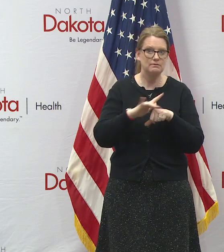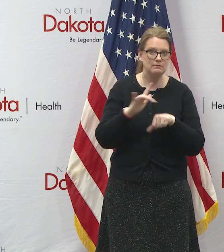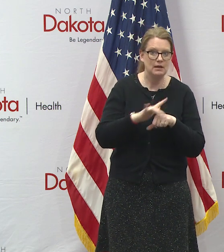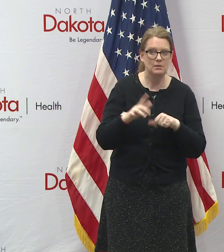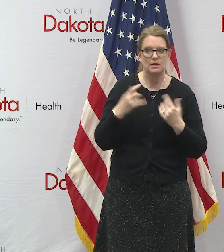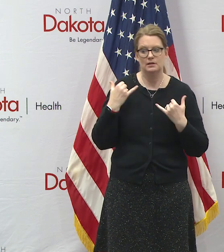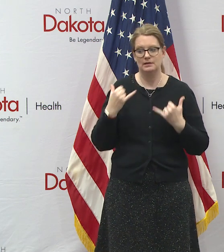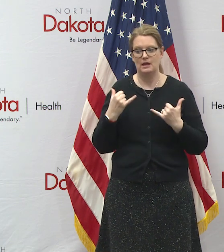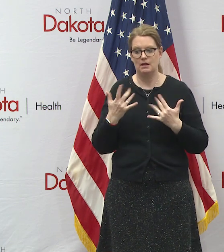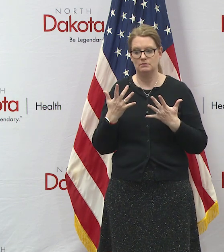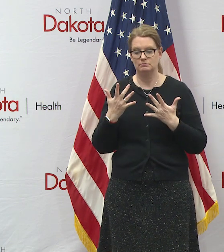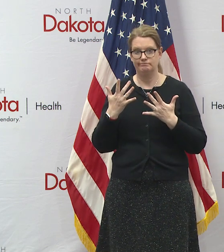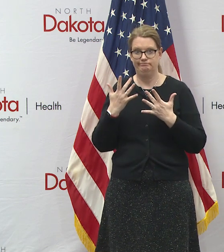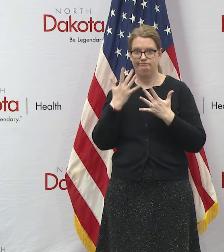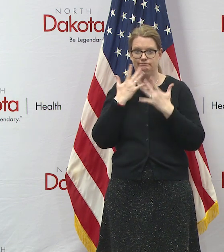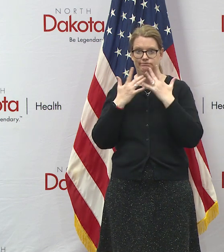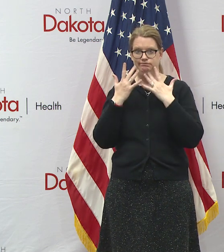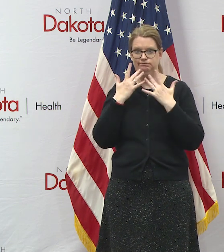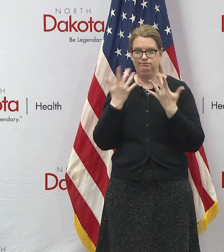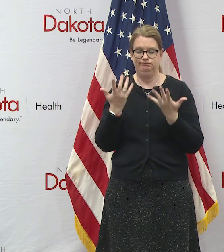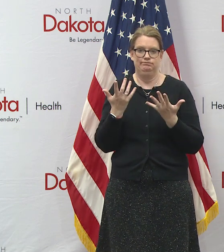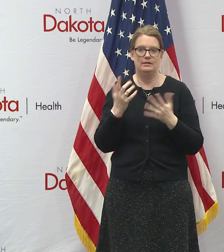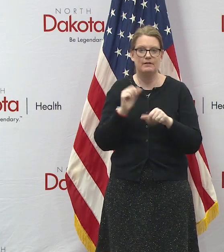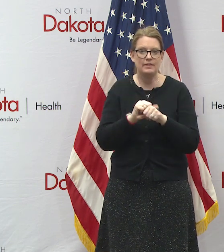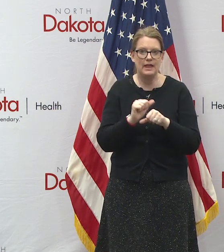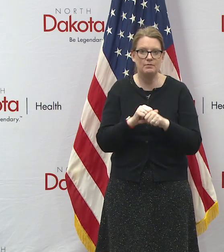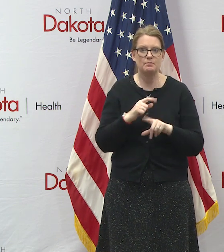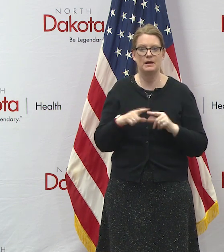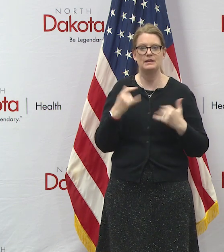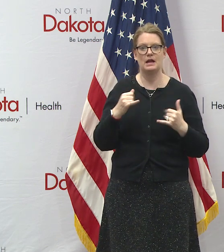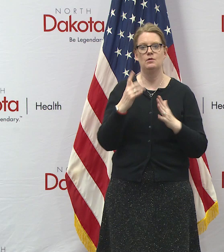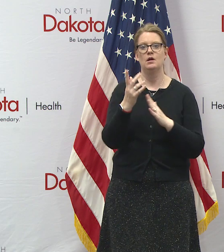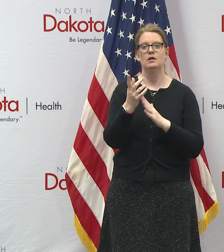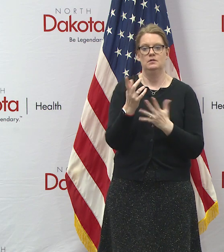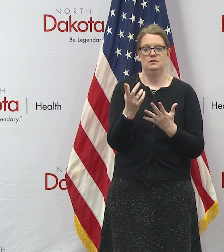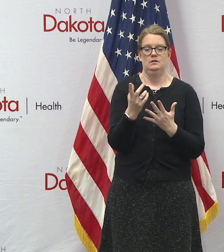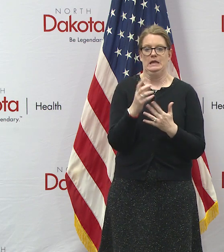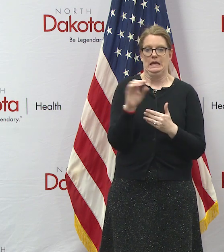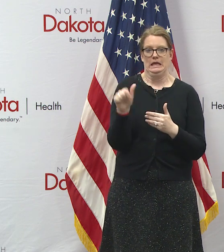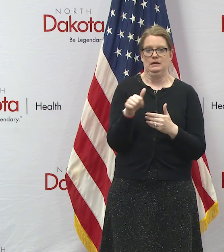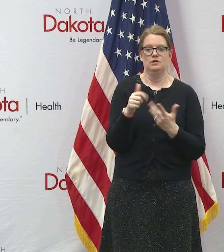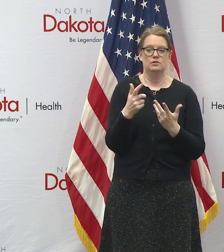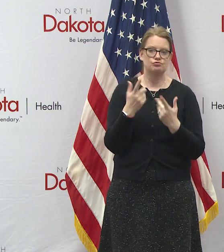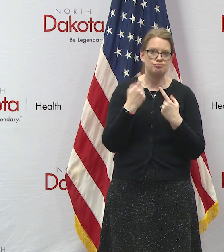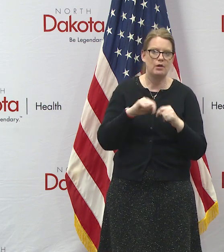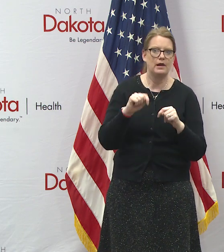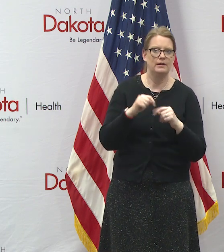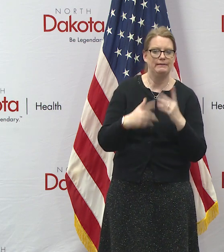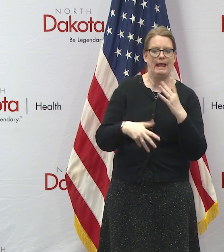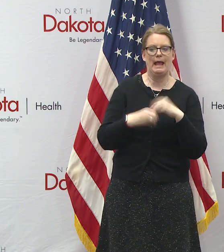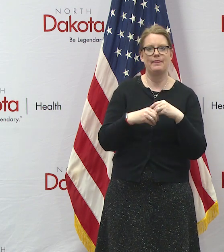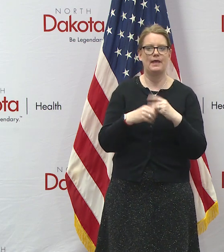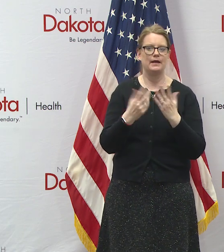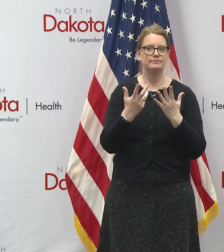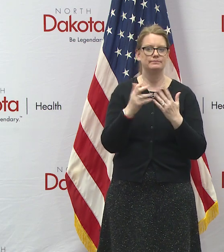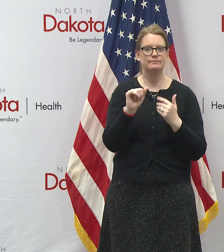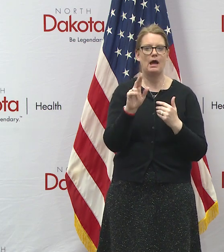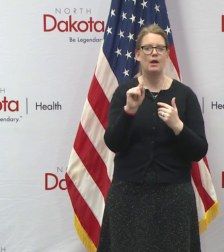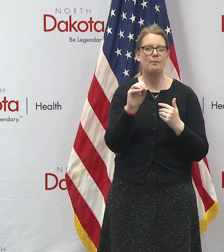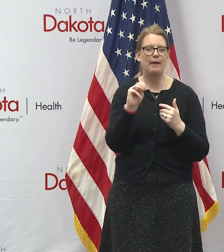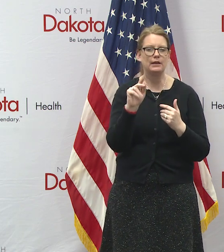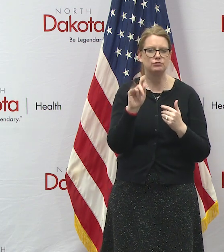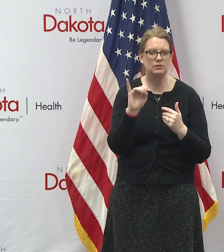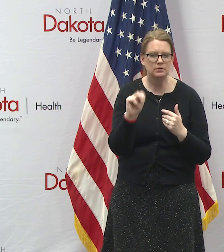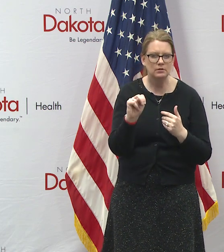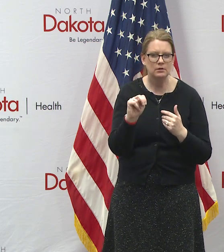short of labor uh one of the ways to do that is to you know automate tasks that you know any wherever we can uh and that's certainly one of those tasks that